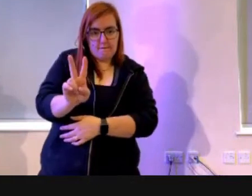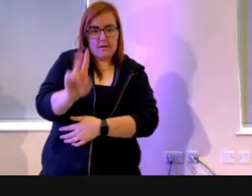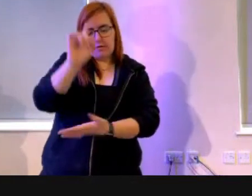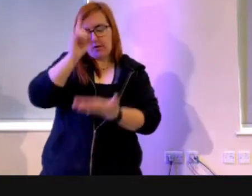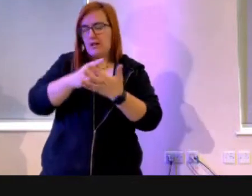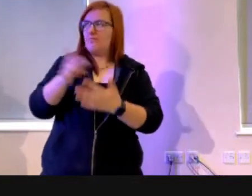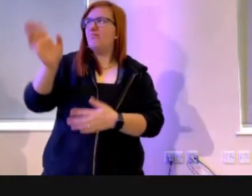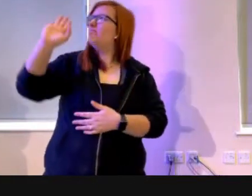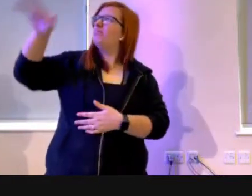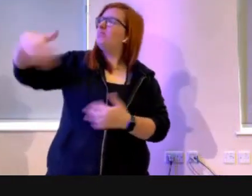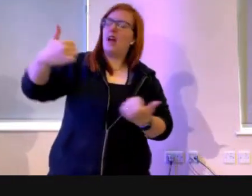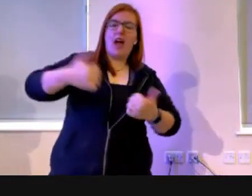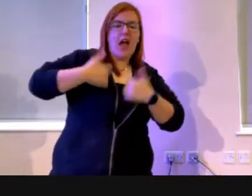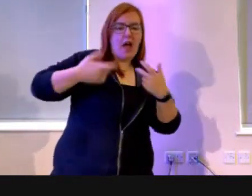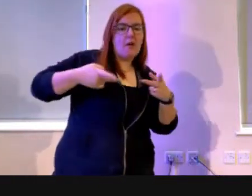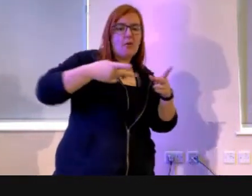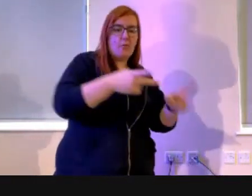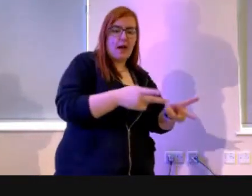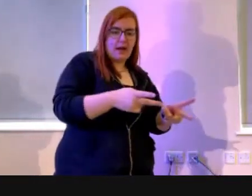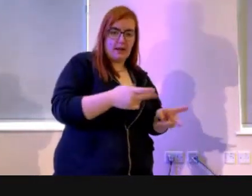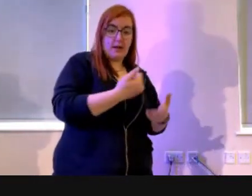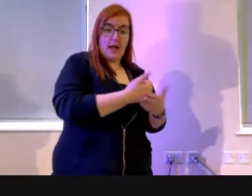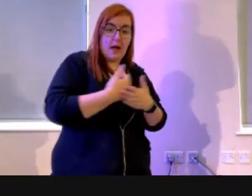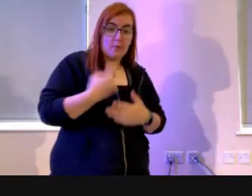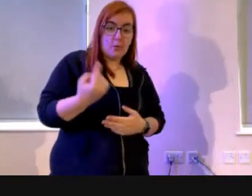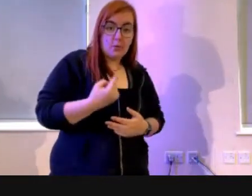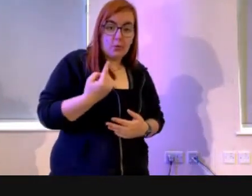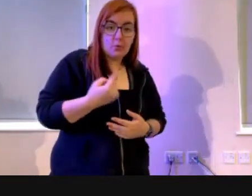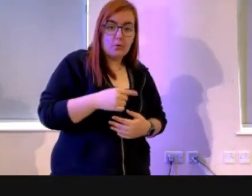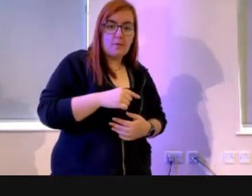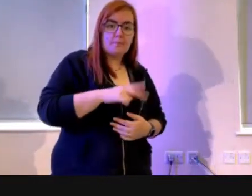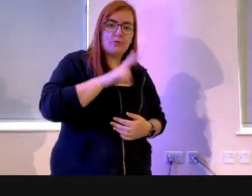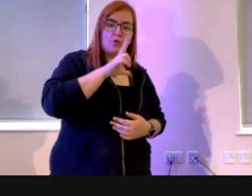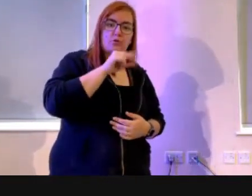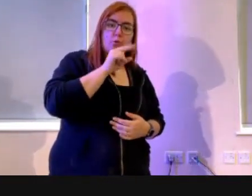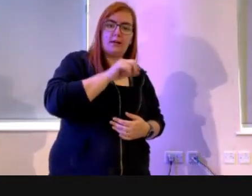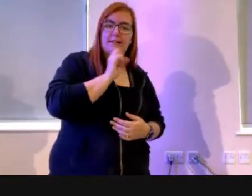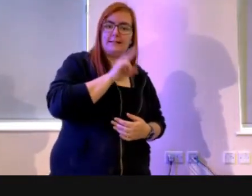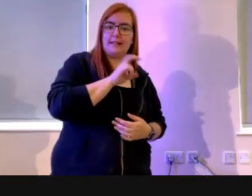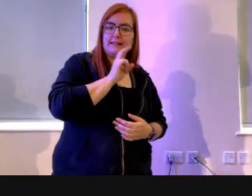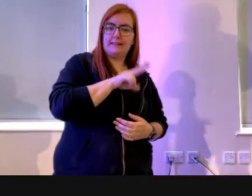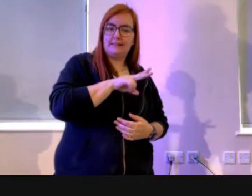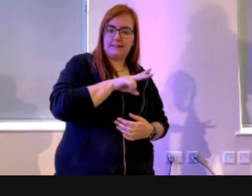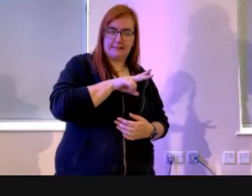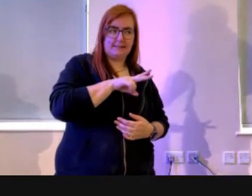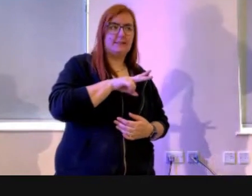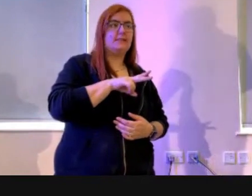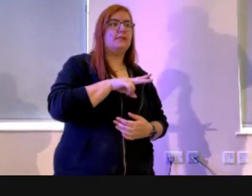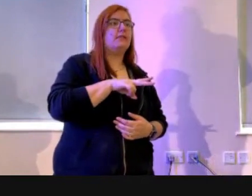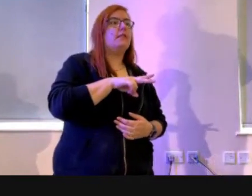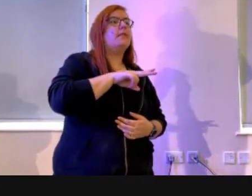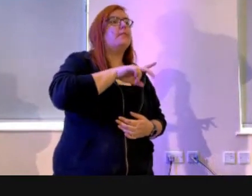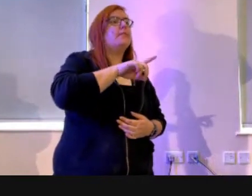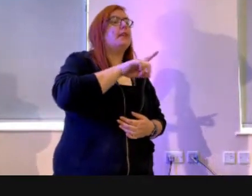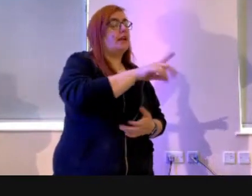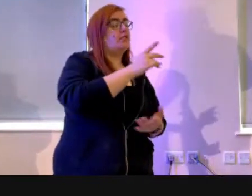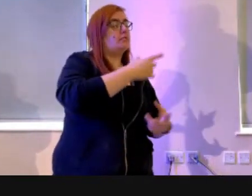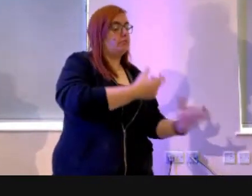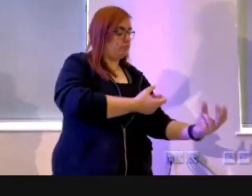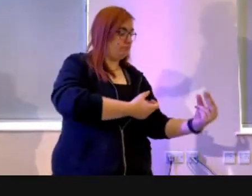own way. Helped along by a talking serpent. And the court-stalking serpent who basically says,